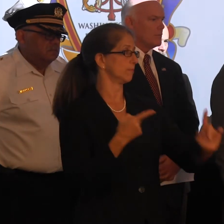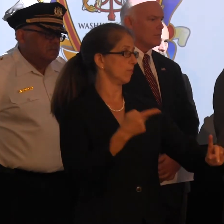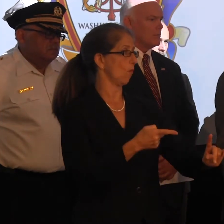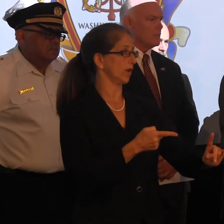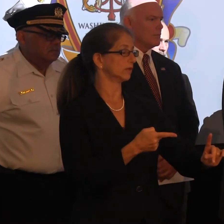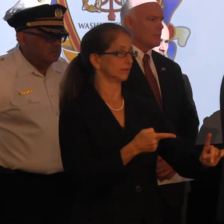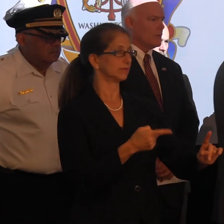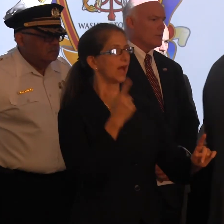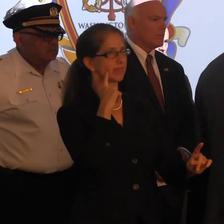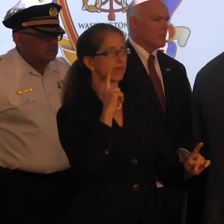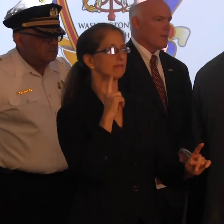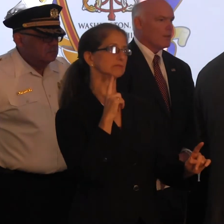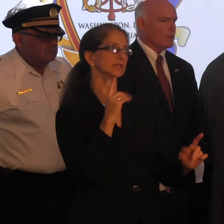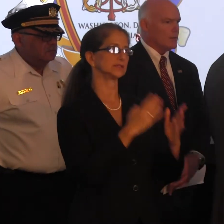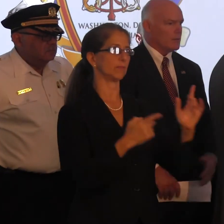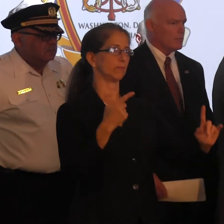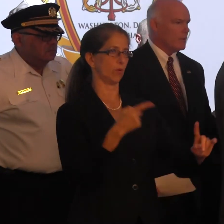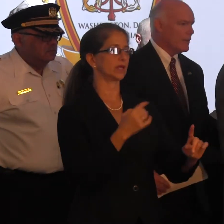I think we can.